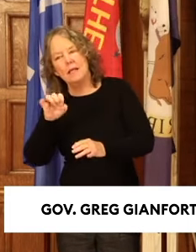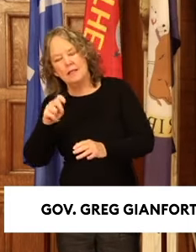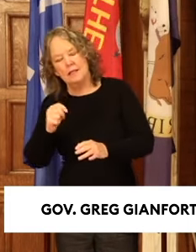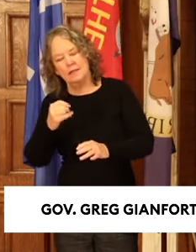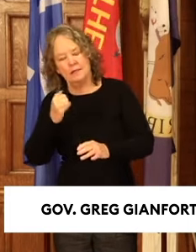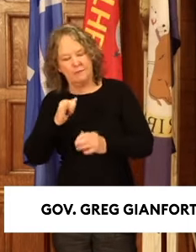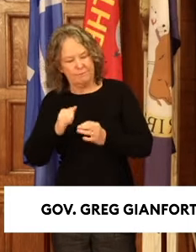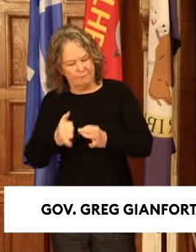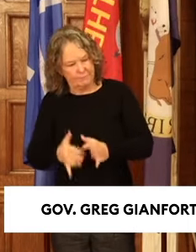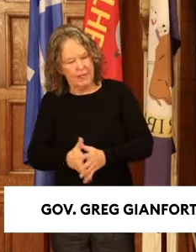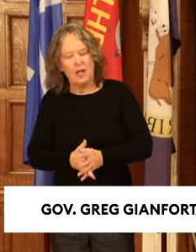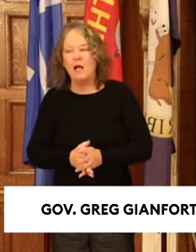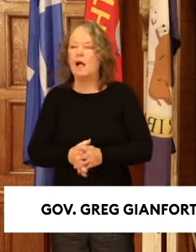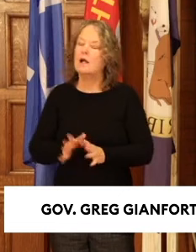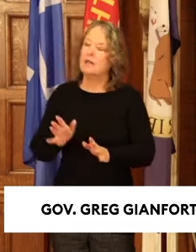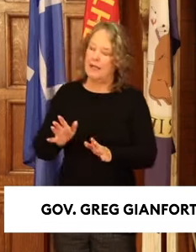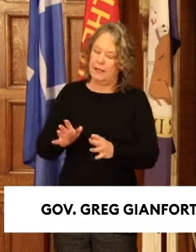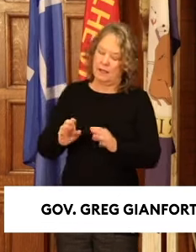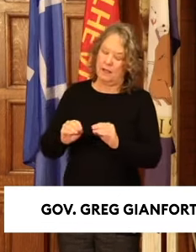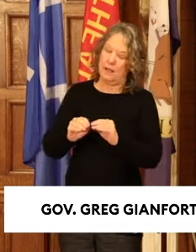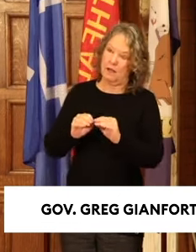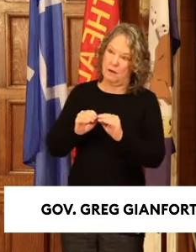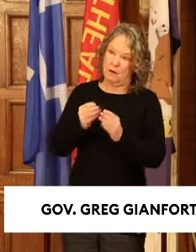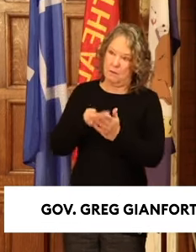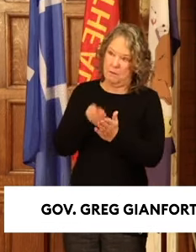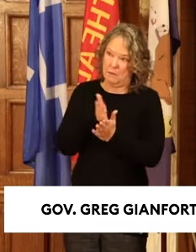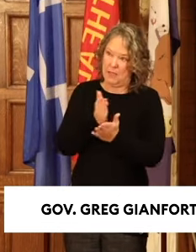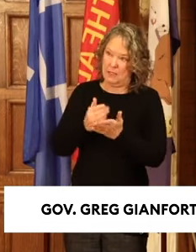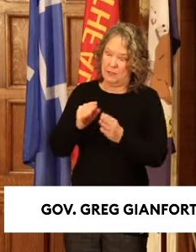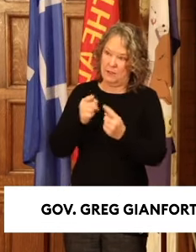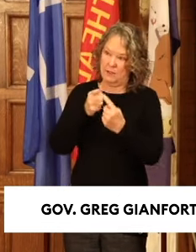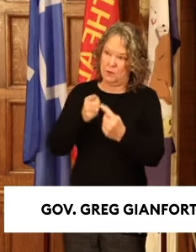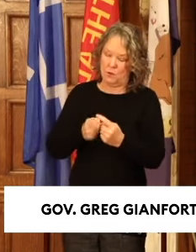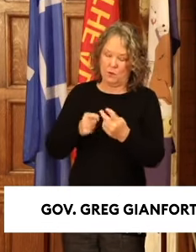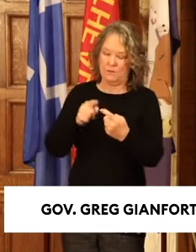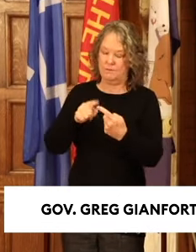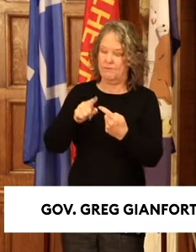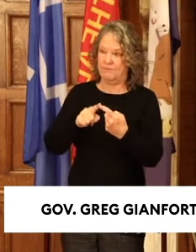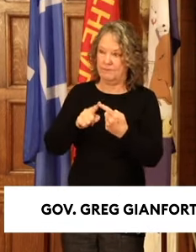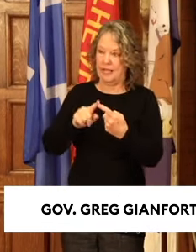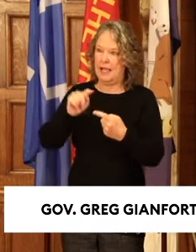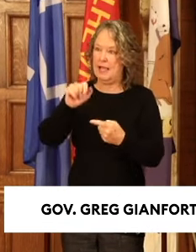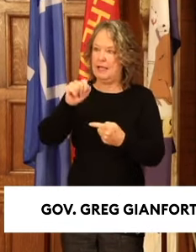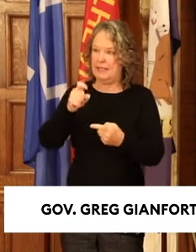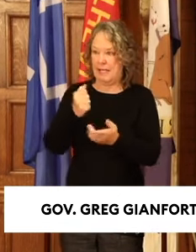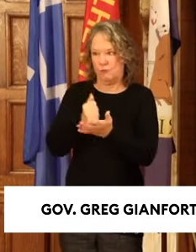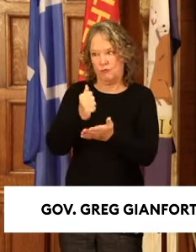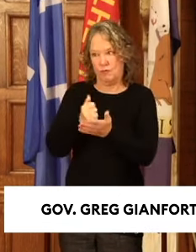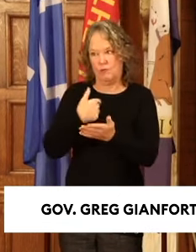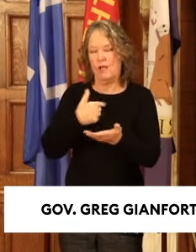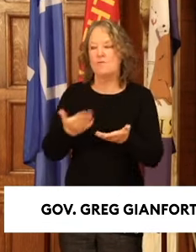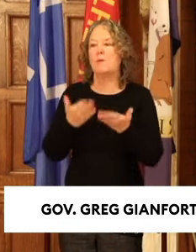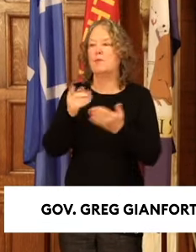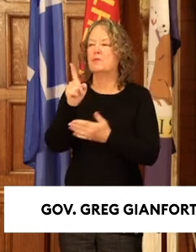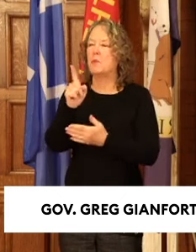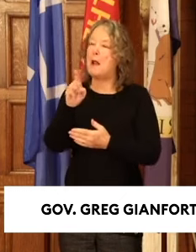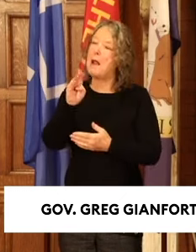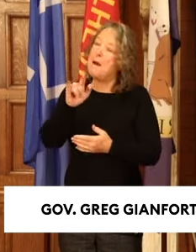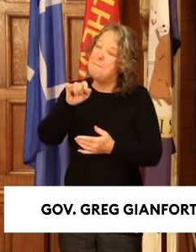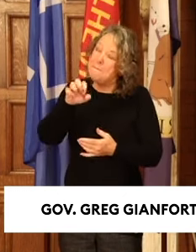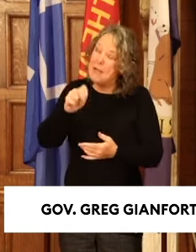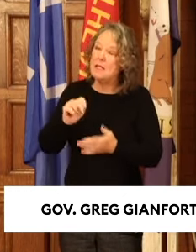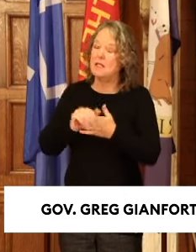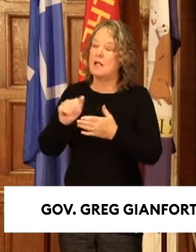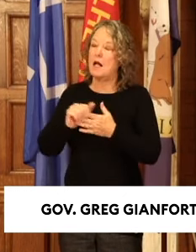in the budget have been pretty clear. It's really four things. One, significant tax relief. We have proposed a billion dollars in relief to